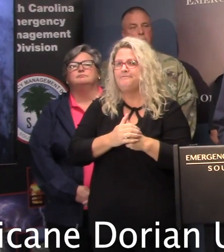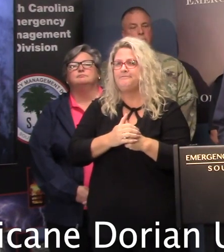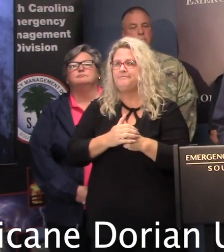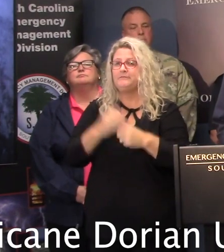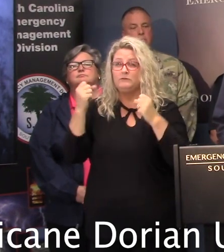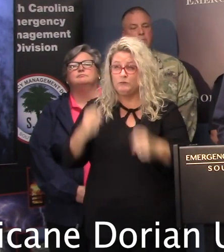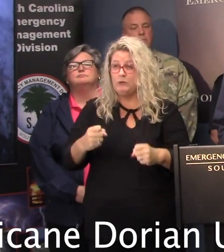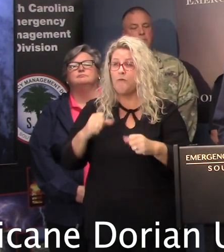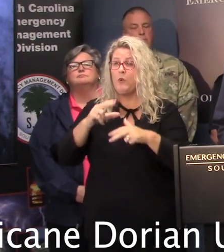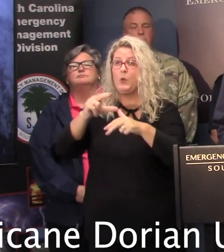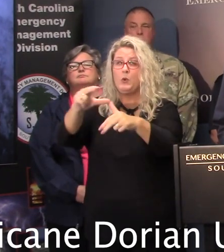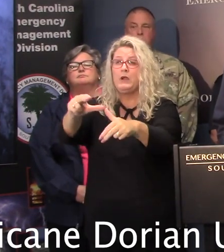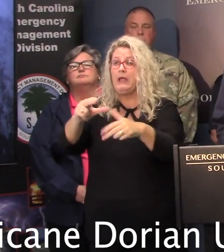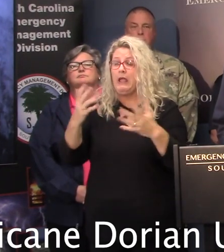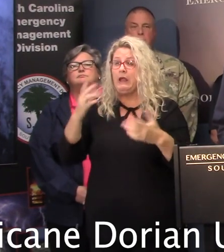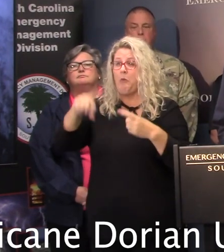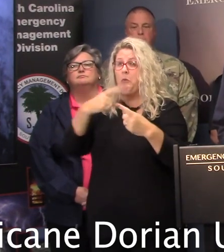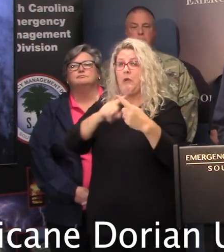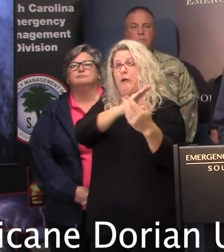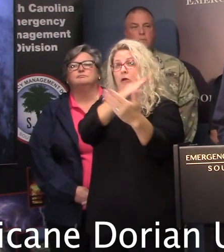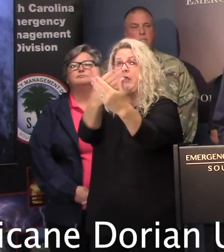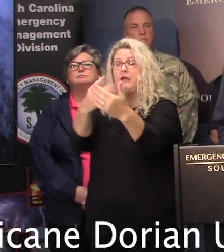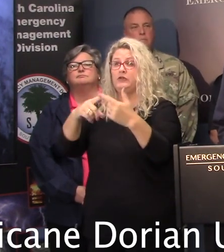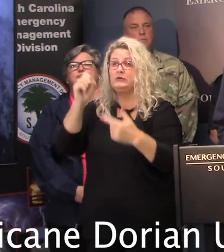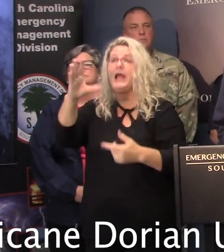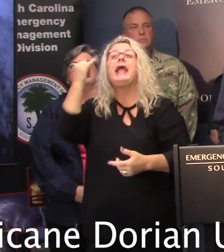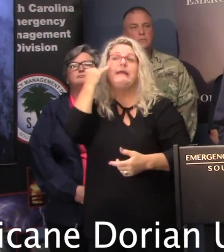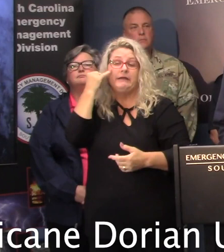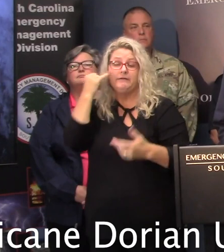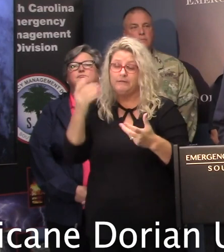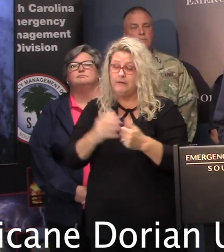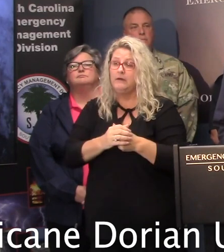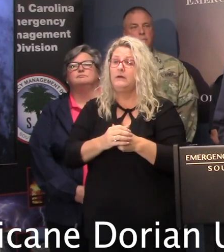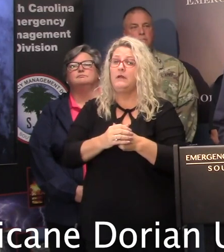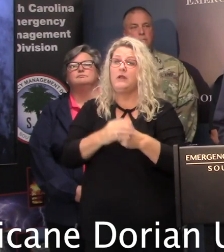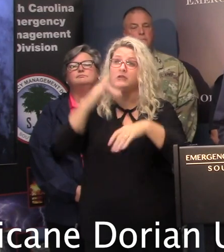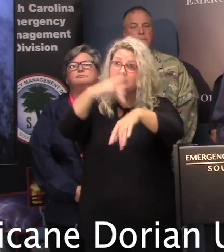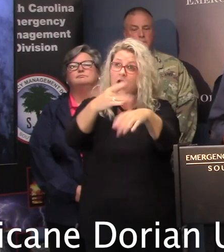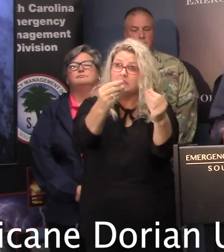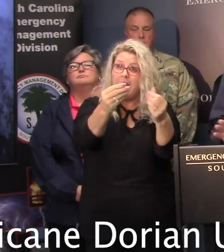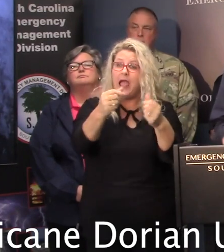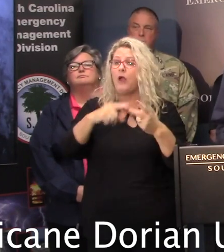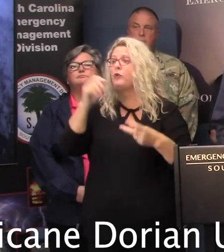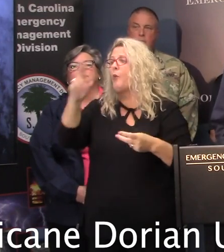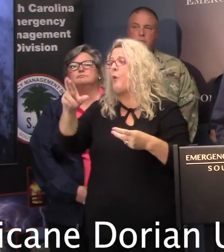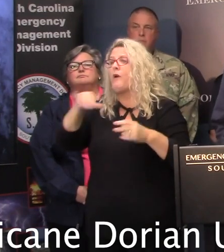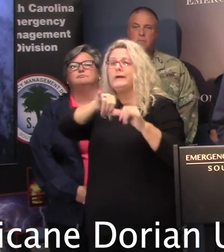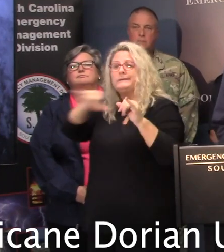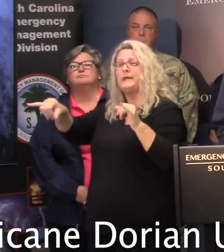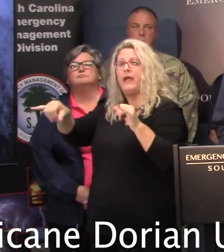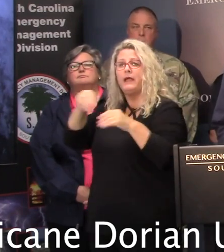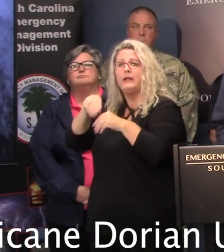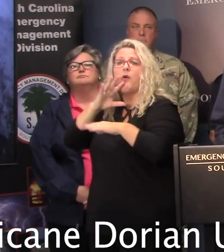how strong the storm or hurricanes could be when it gets here. If it gets here, we don't know if it's going be on land or out in the ocean. It's just too early to predict